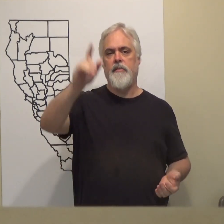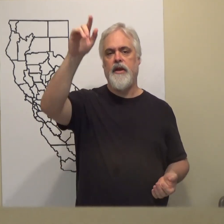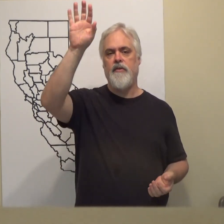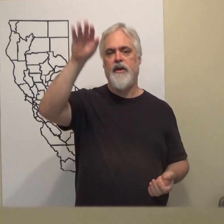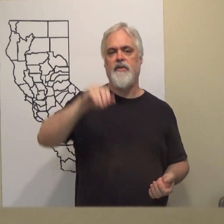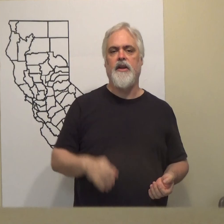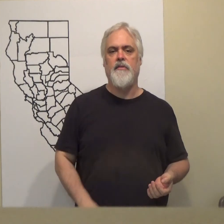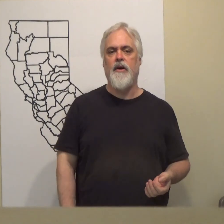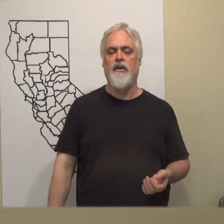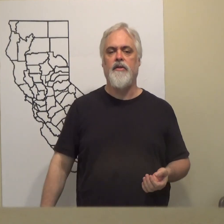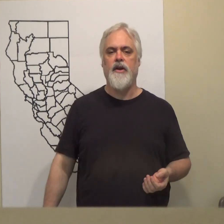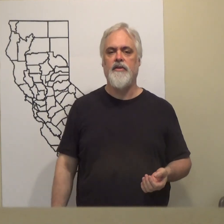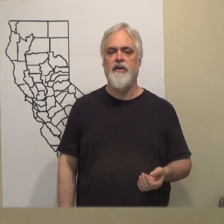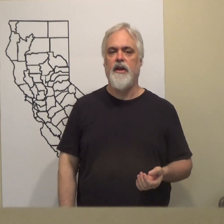below. And we'll see you tomorrow on 30s in Berlin.